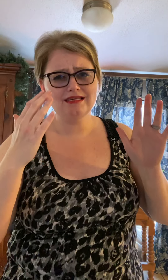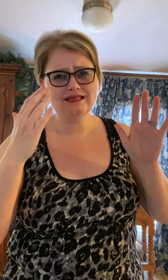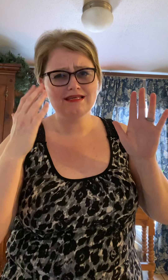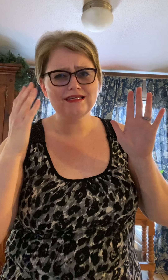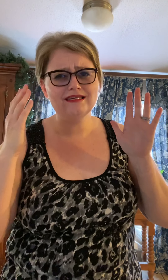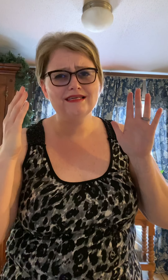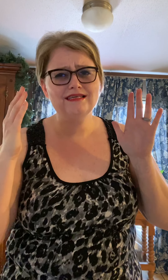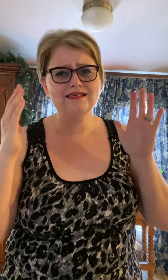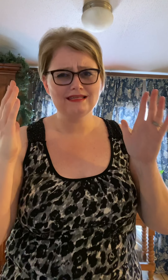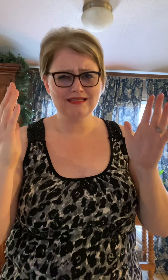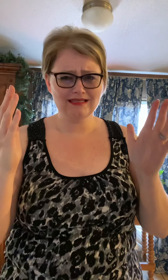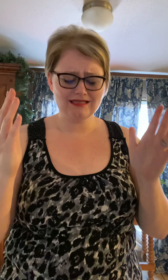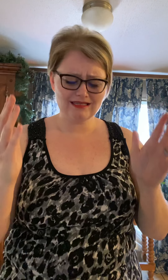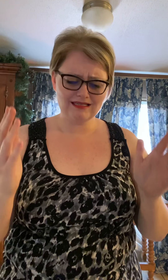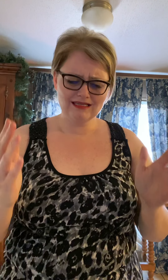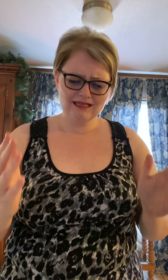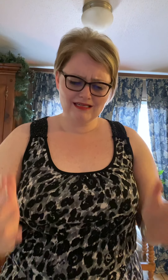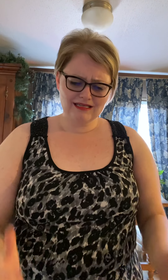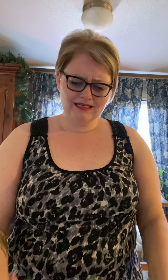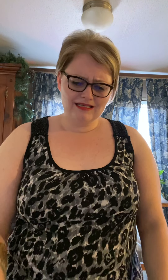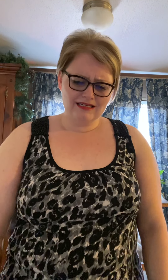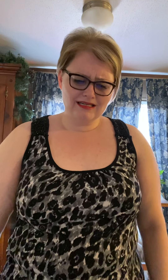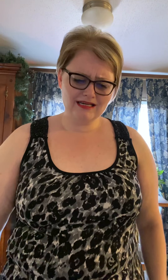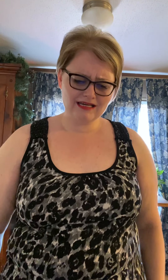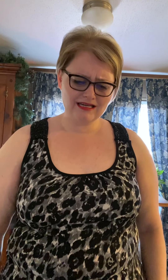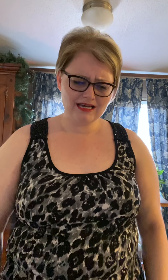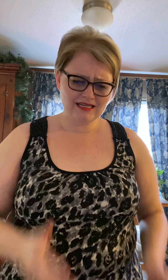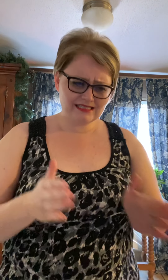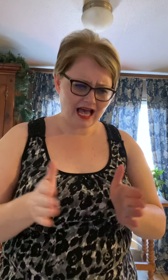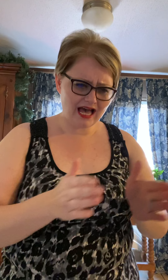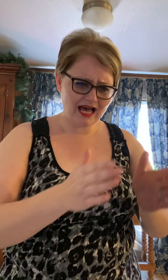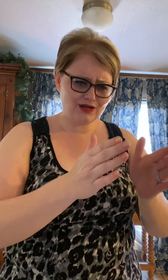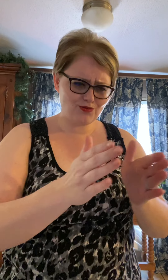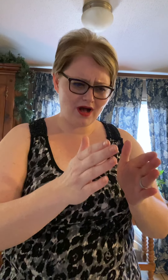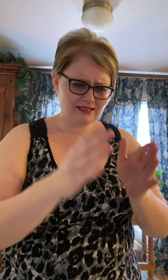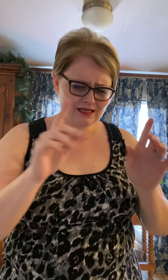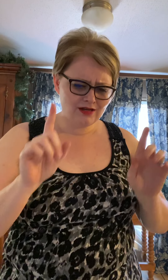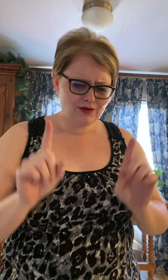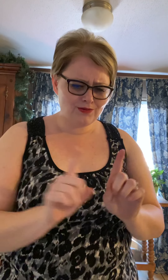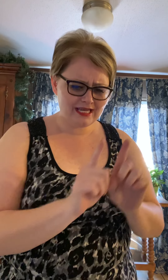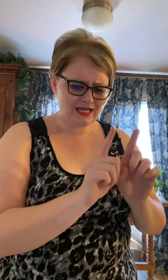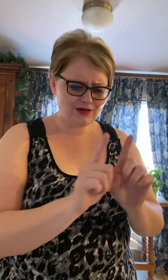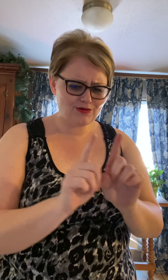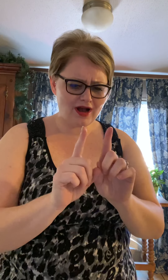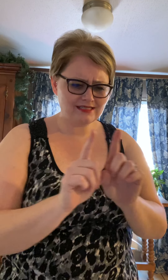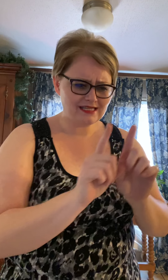and I